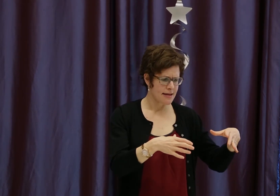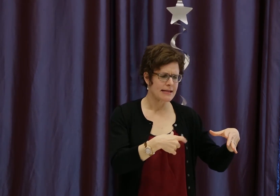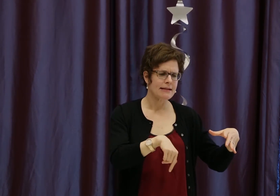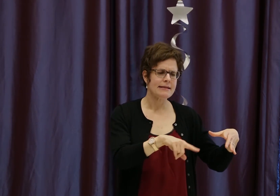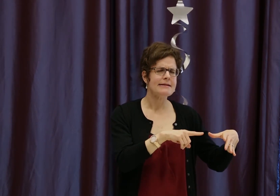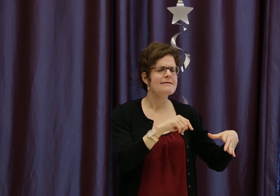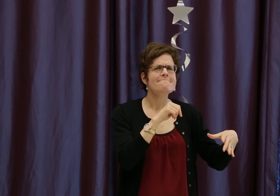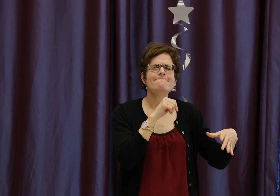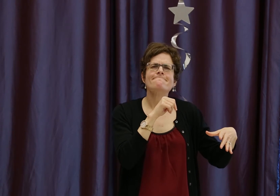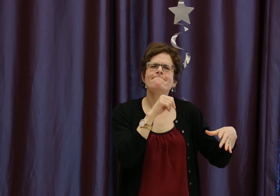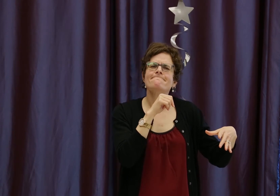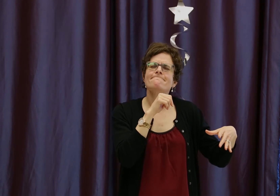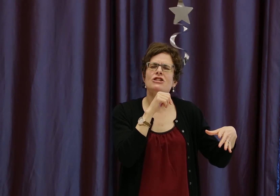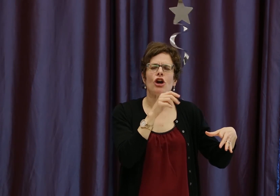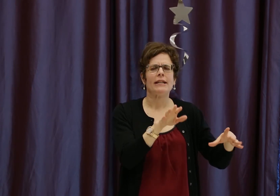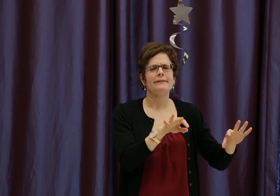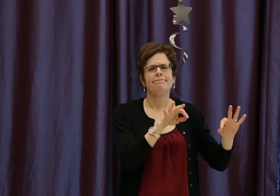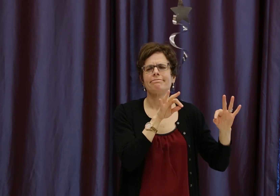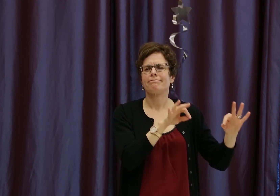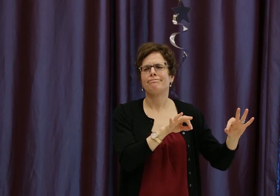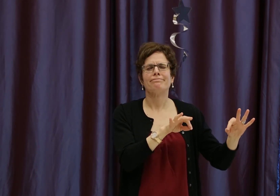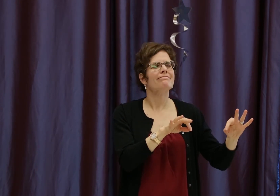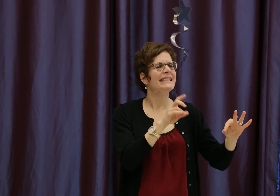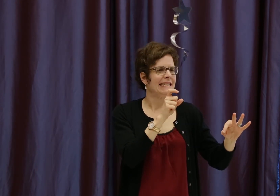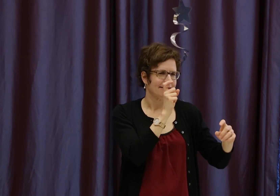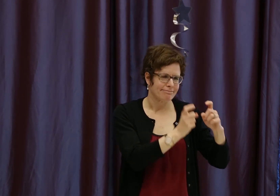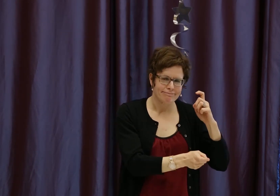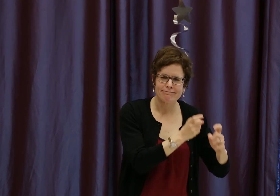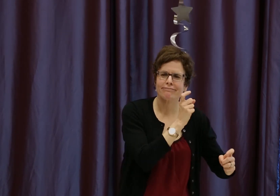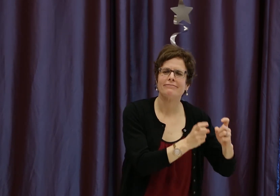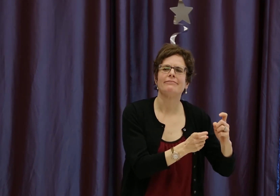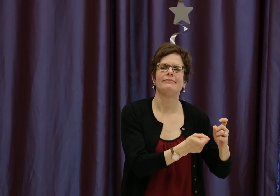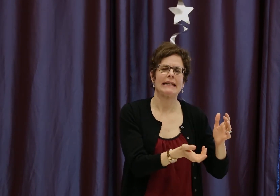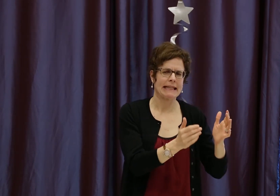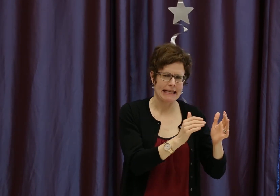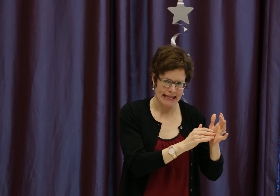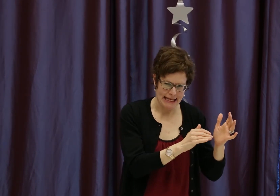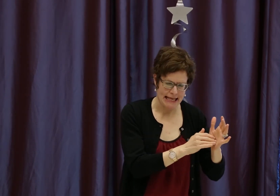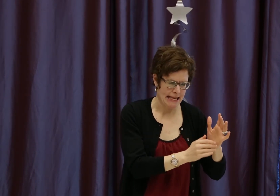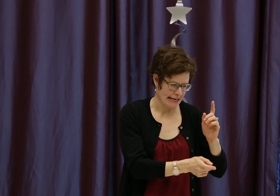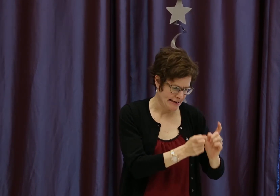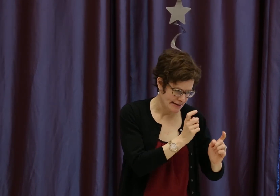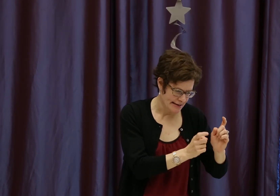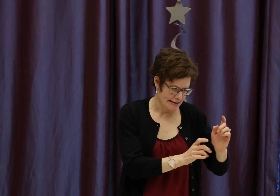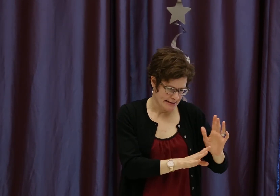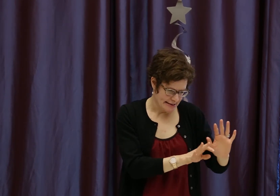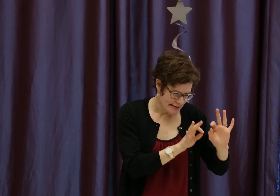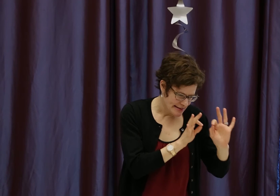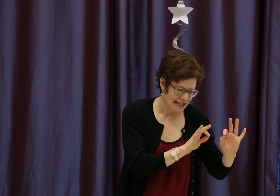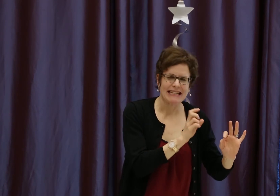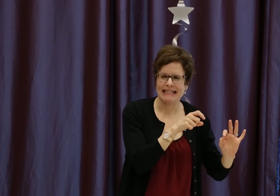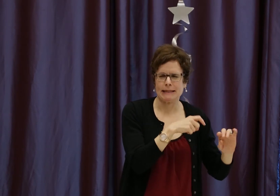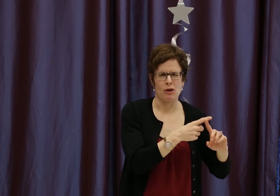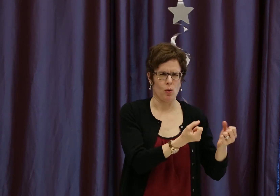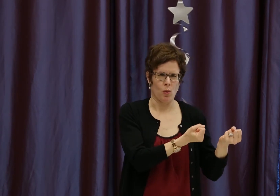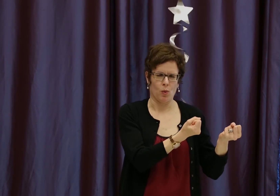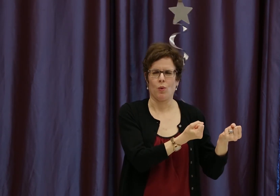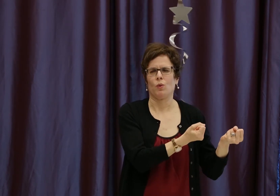We have our first course in place. Again, it's not perfect. There's still some revisions that need to be done. Some